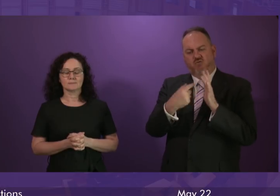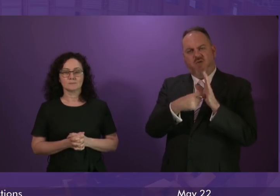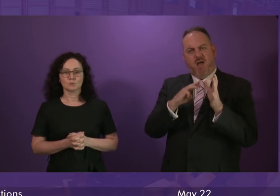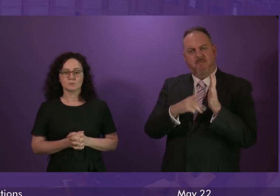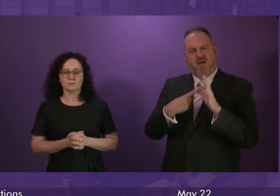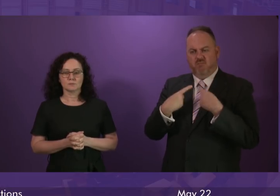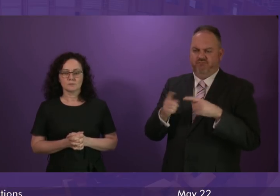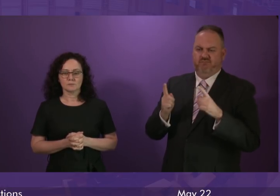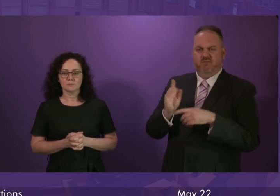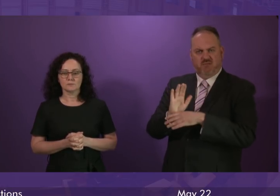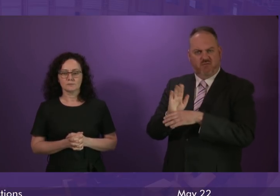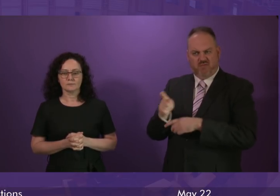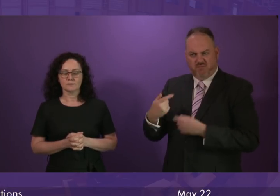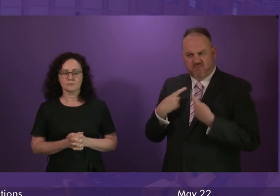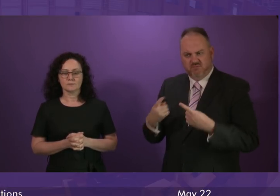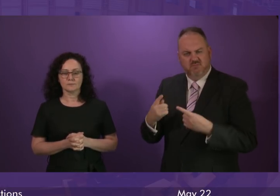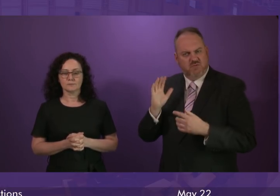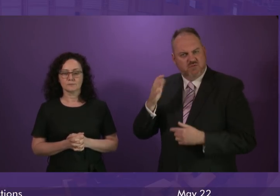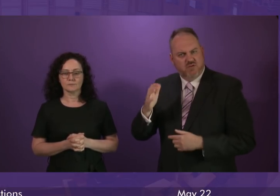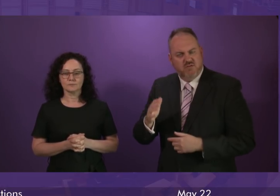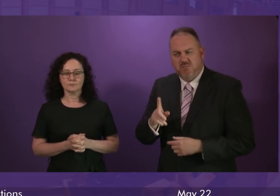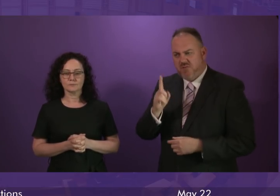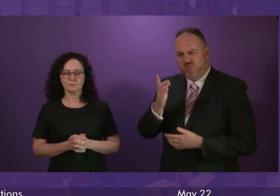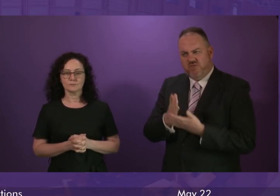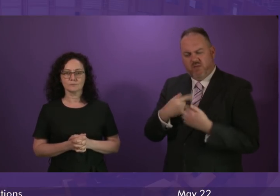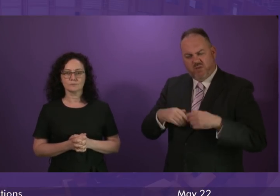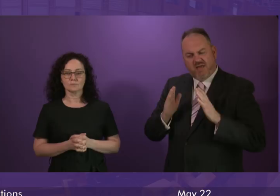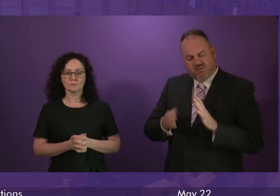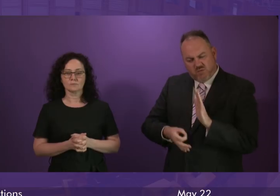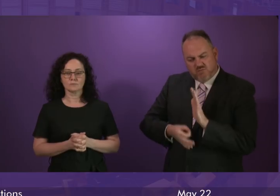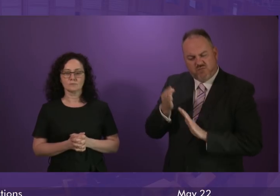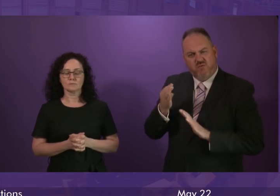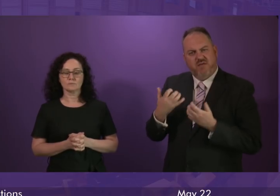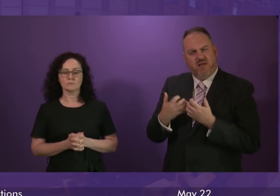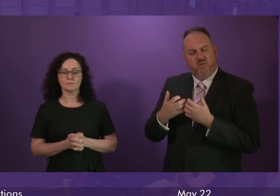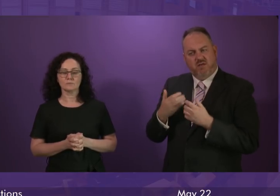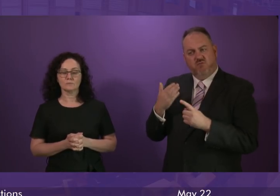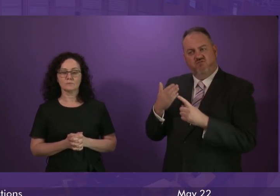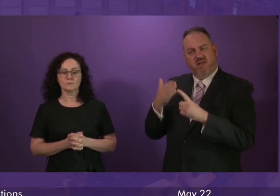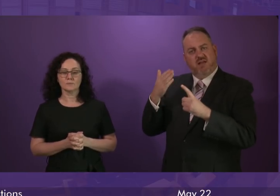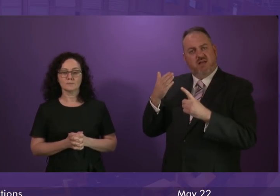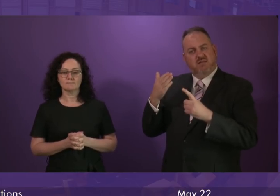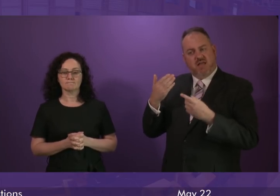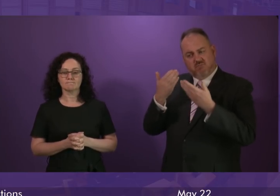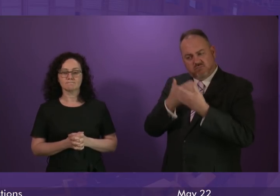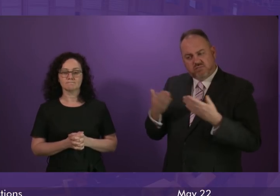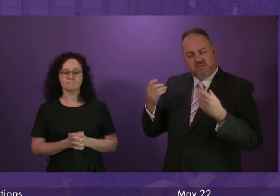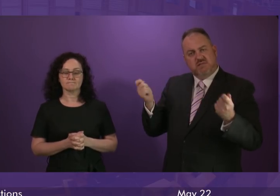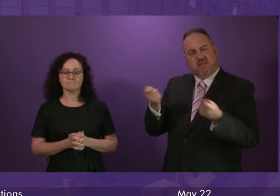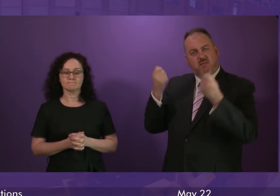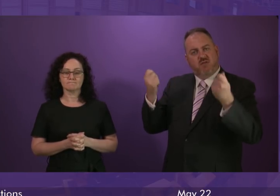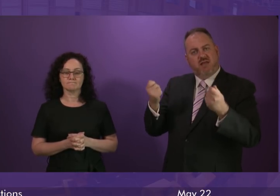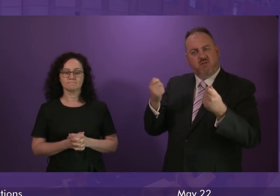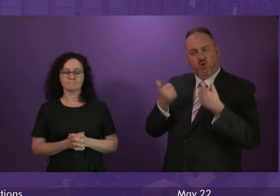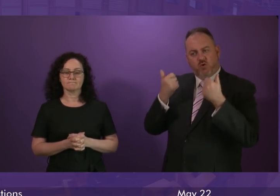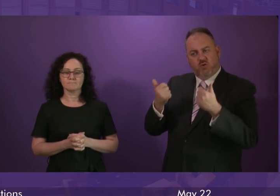Rural Economy Secretary's view that we must, and I quote here, must be better at recognising and celebrating the good environmental credentials of this